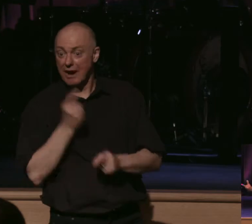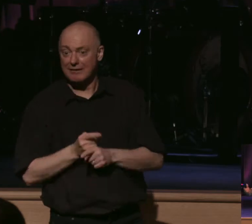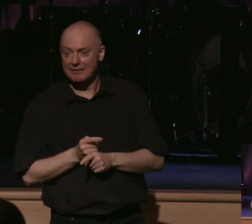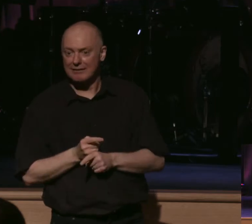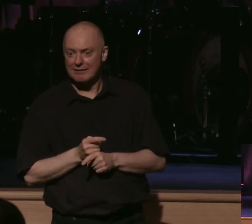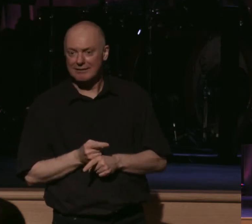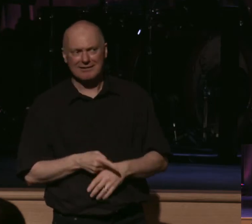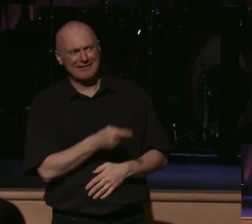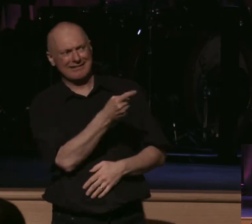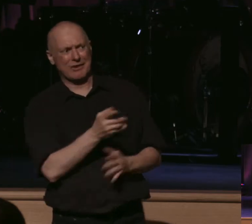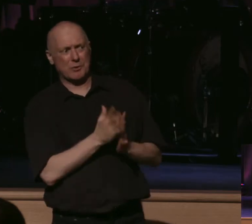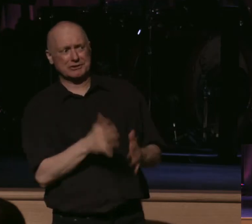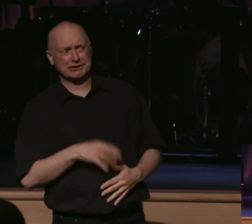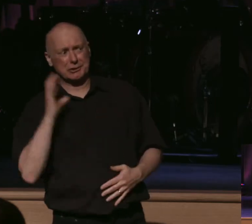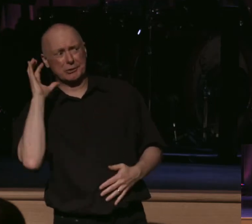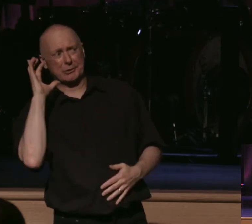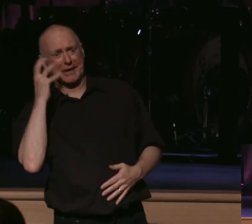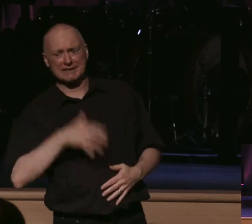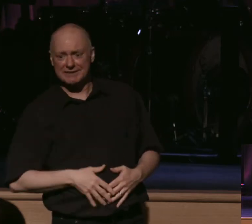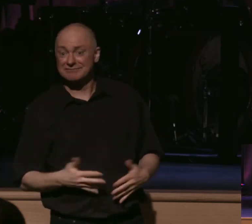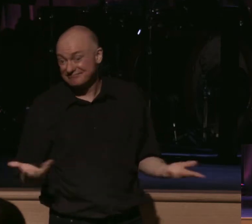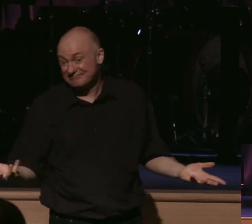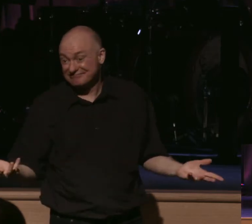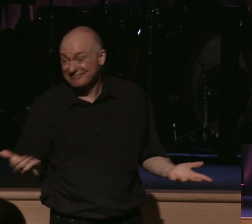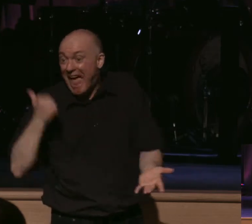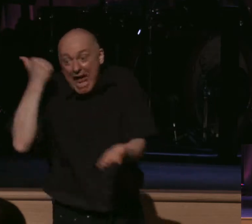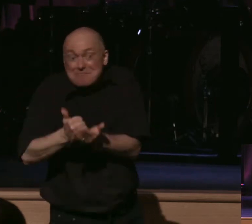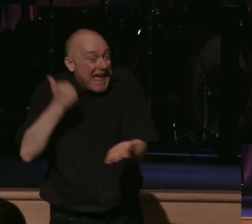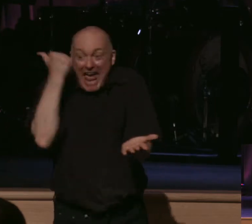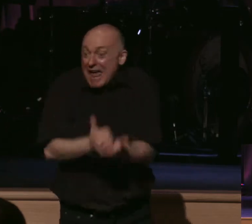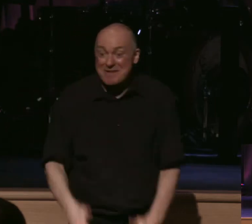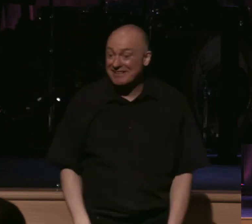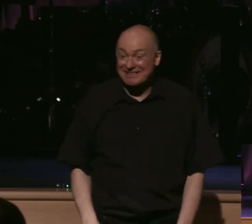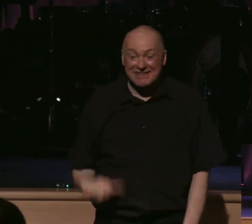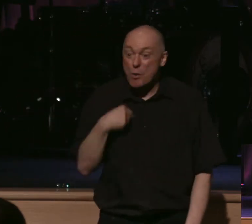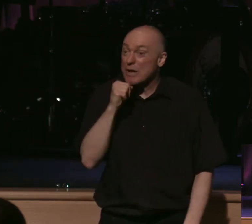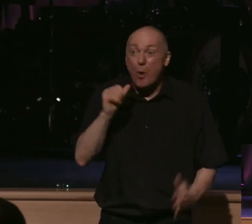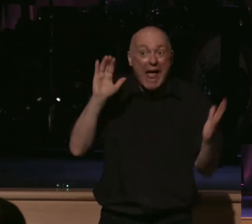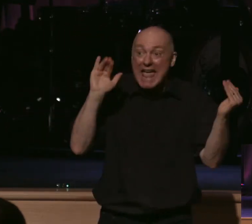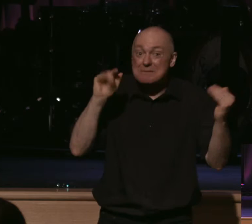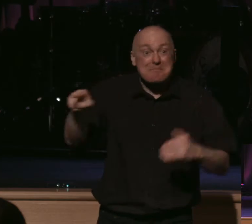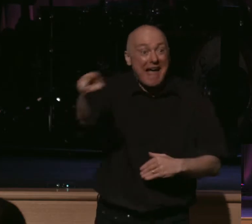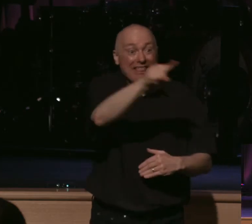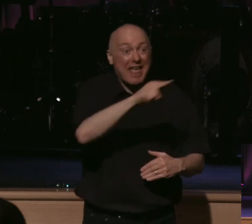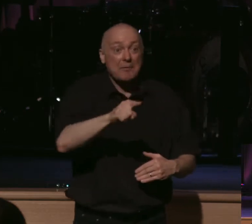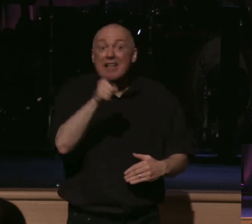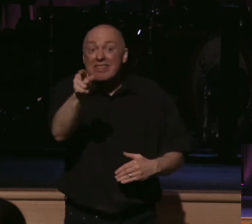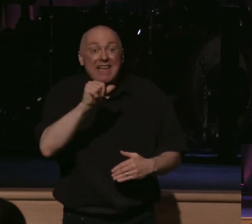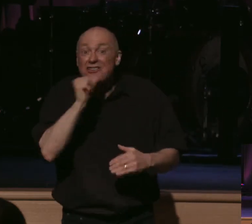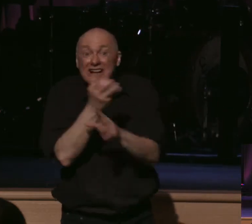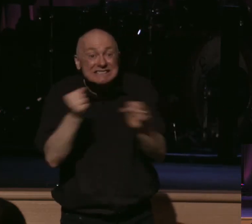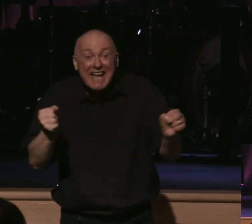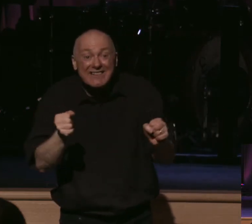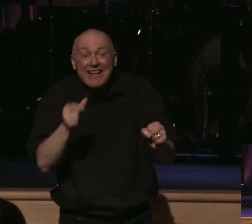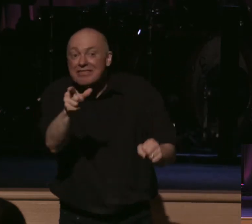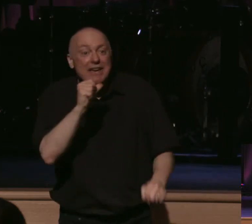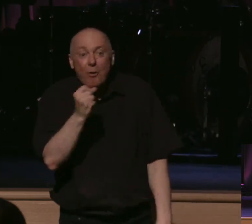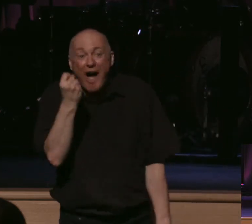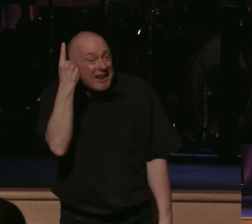mind. And we've lost our mind for Jesus in a sense. Amen. We're not expecting those without the Spirit of God to be able to discern